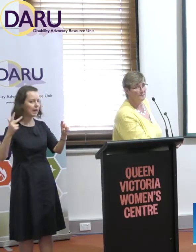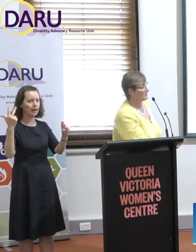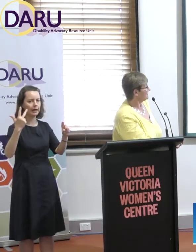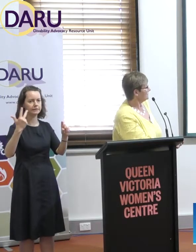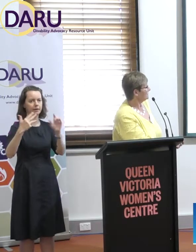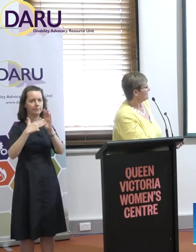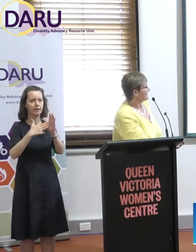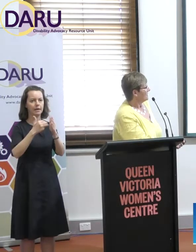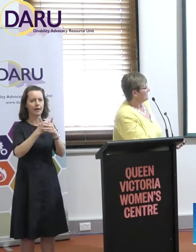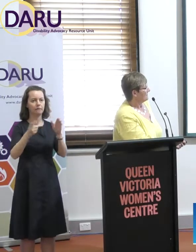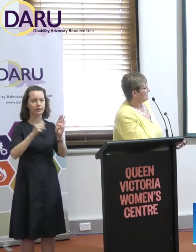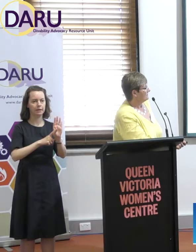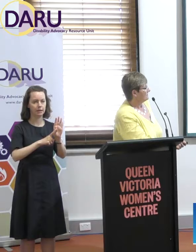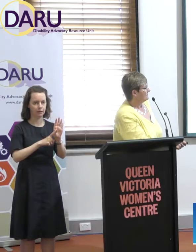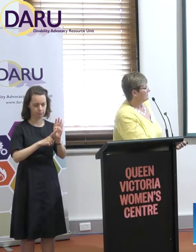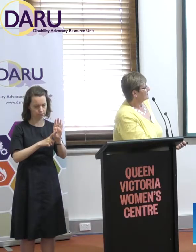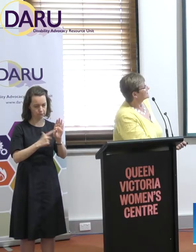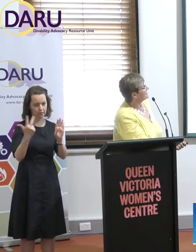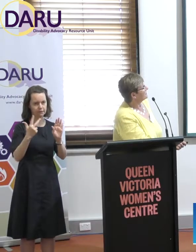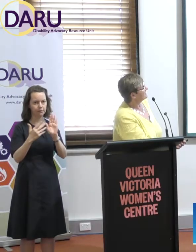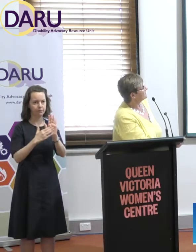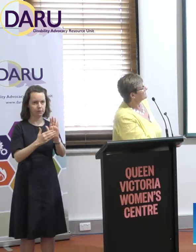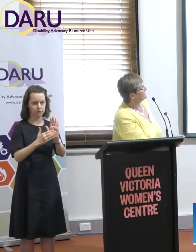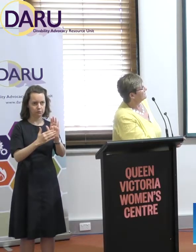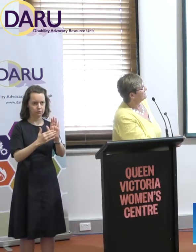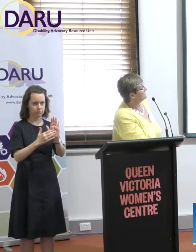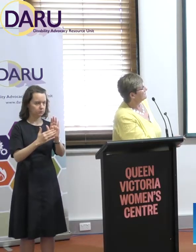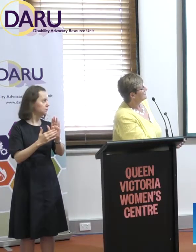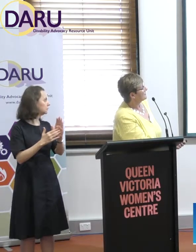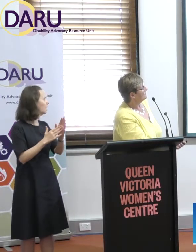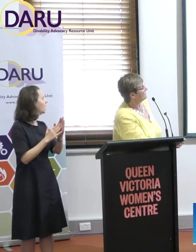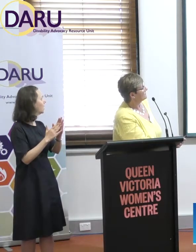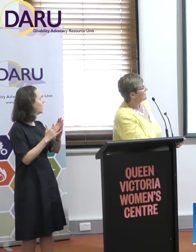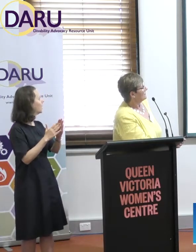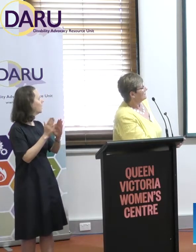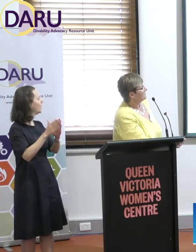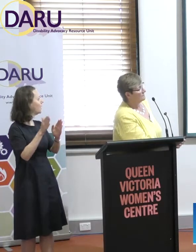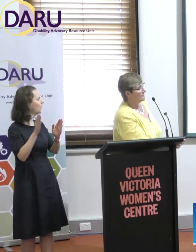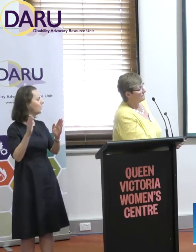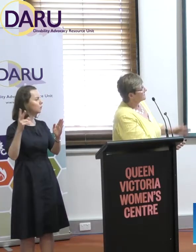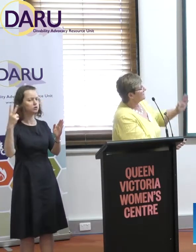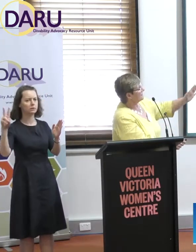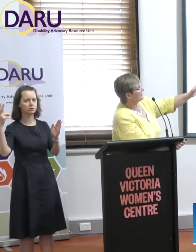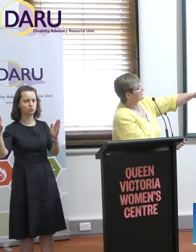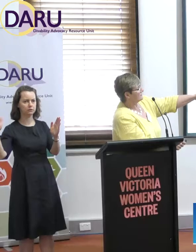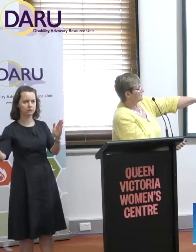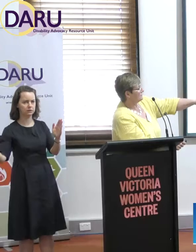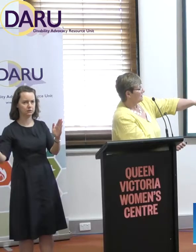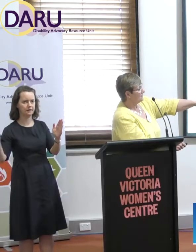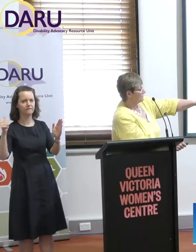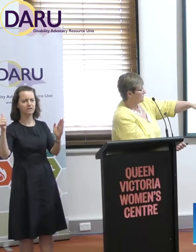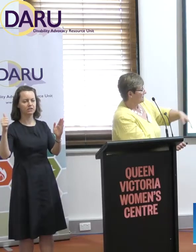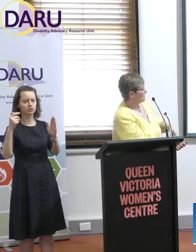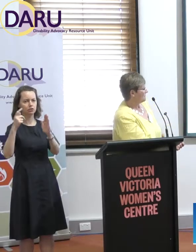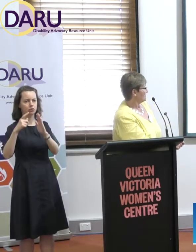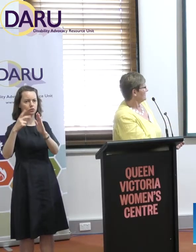$18 million a year, extending out to, well, it currently ends at end